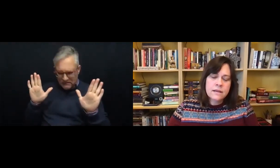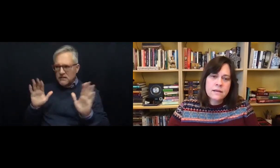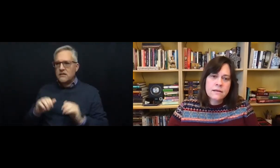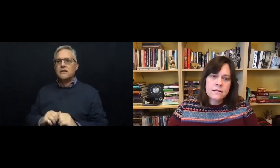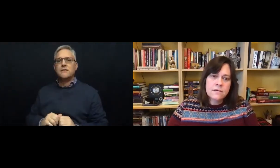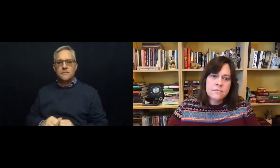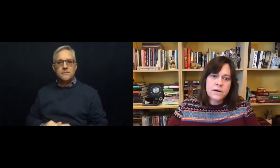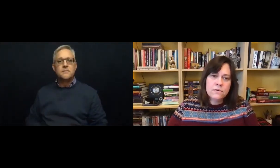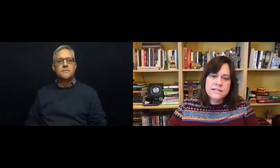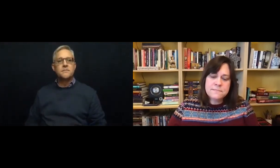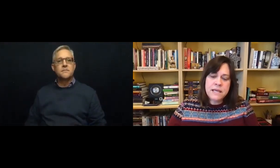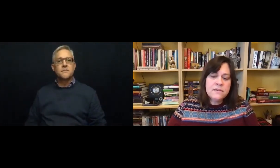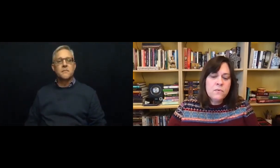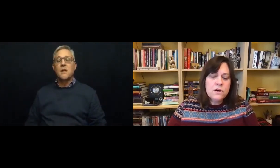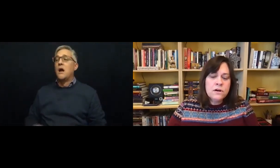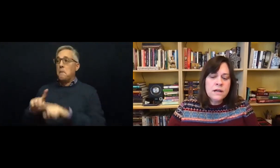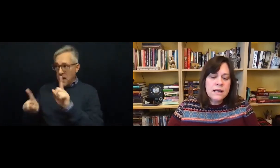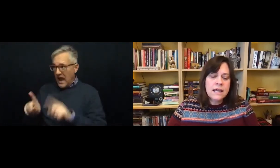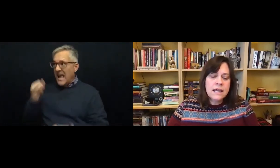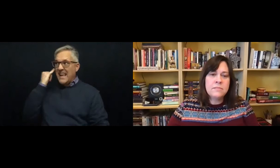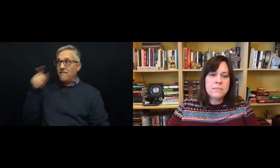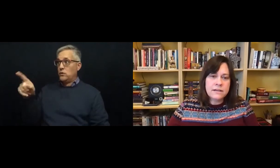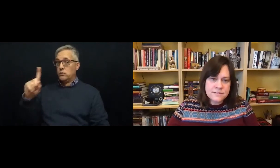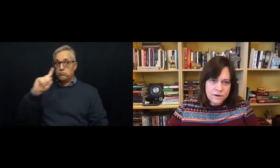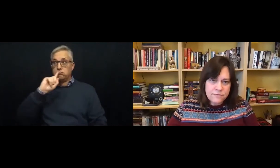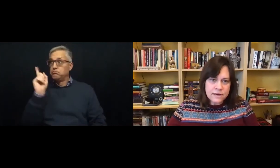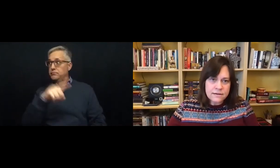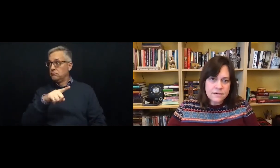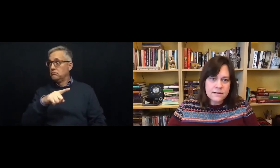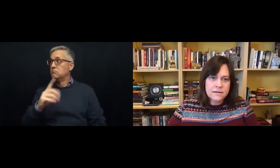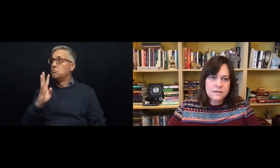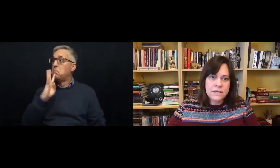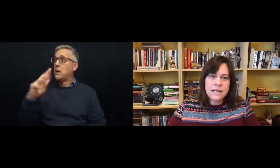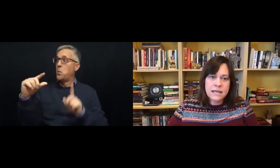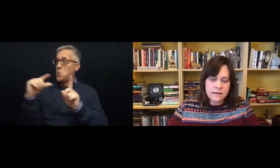But only speak the word and let my servant be healed.